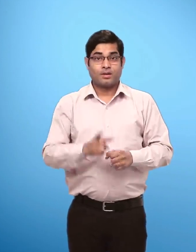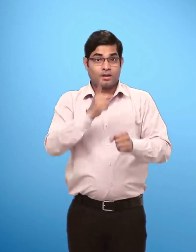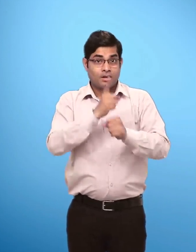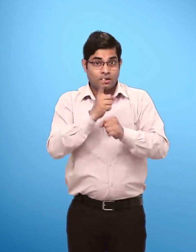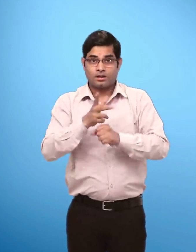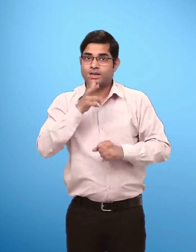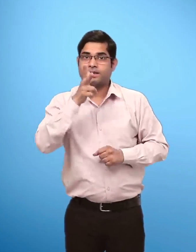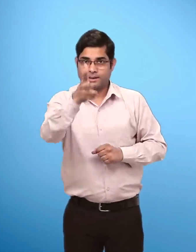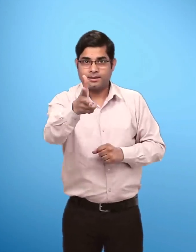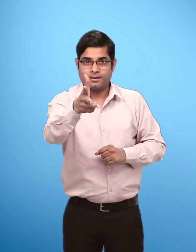Teacher's note.